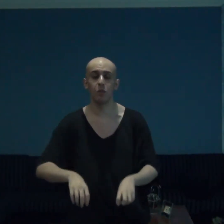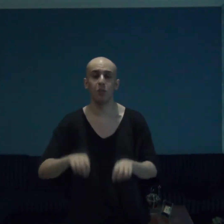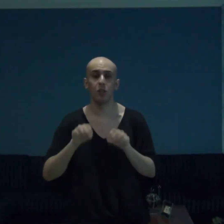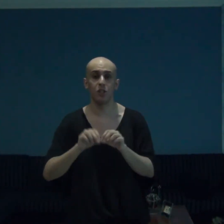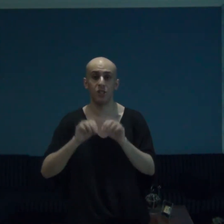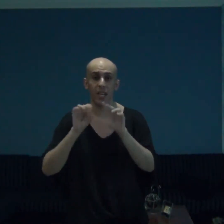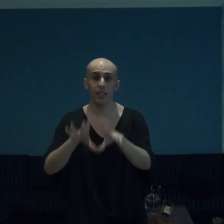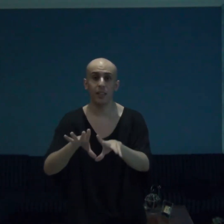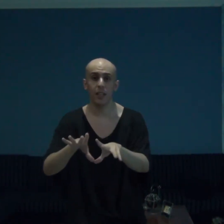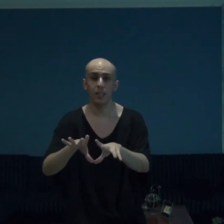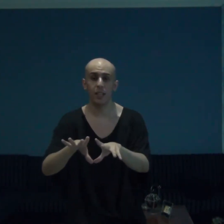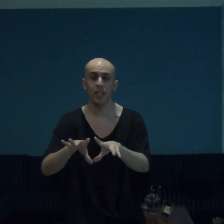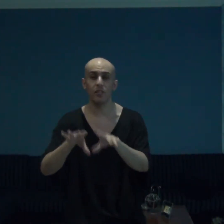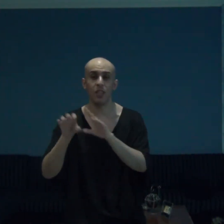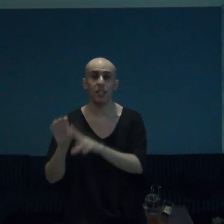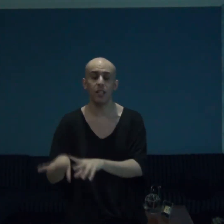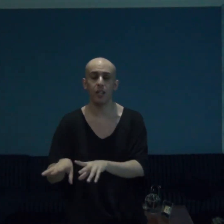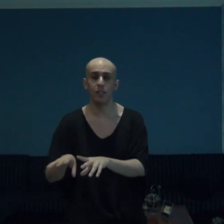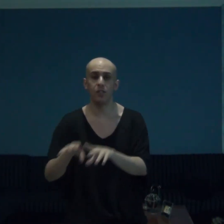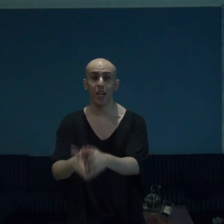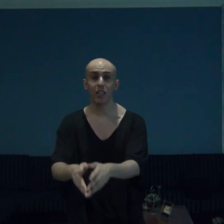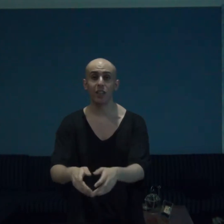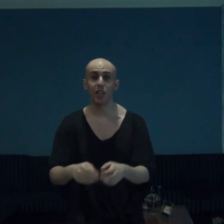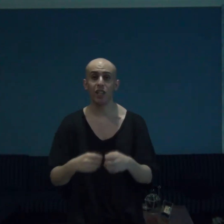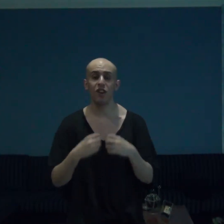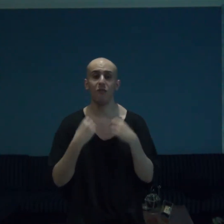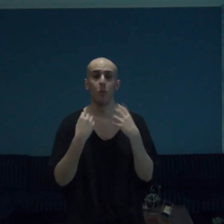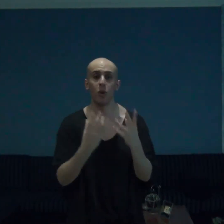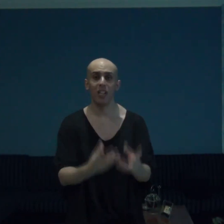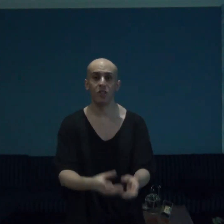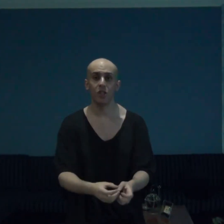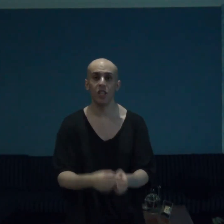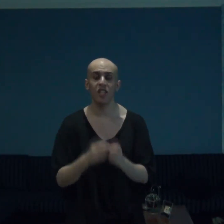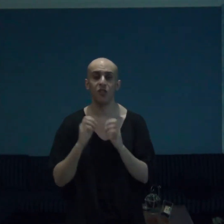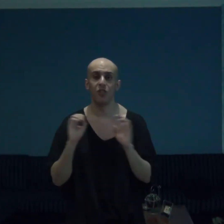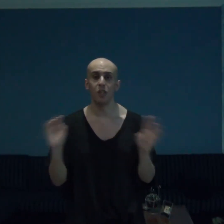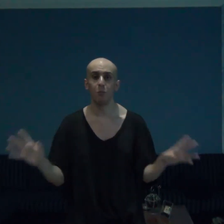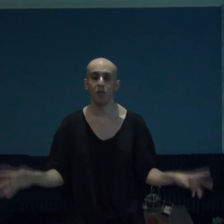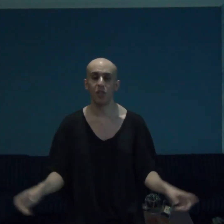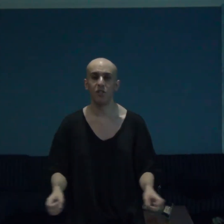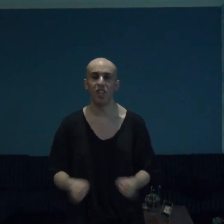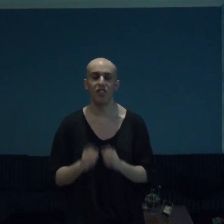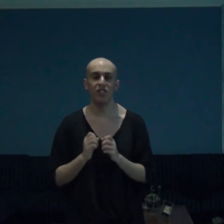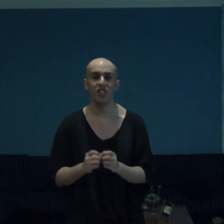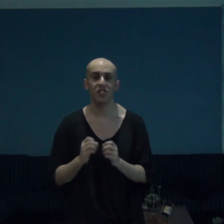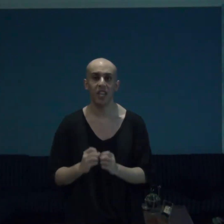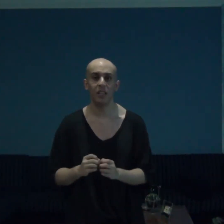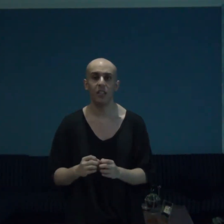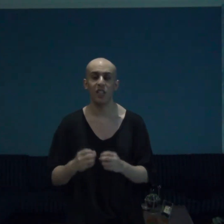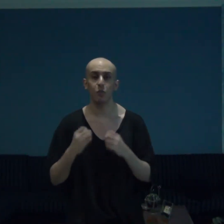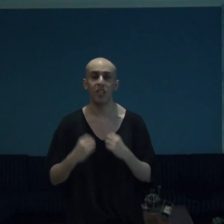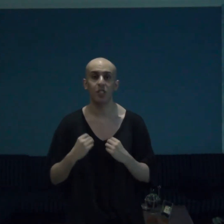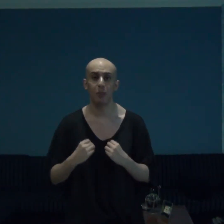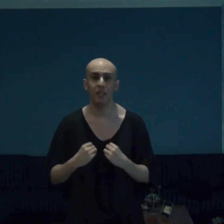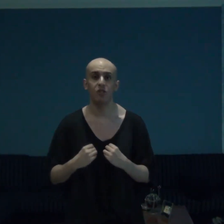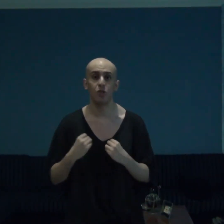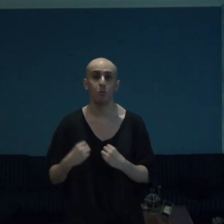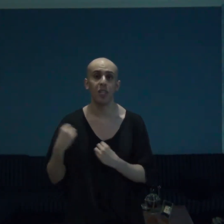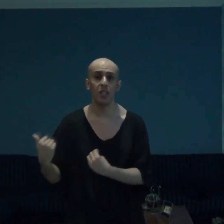because that line guys and gals that line of morality is very blurred and not exactly as we expect it to be